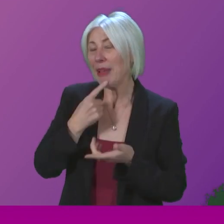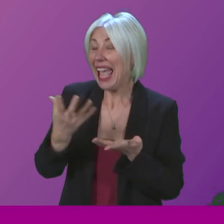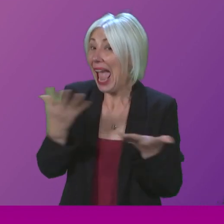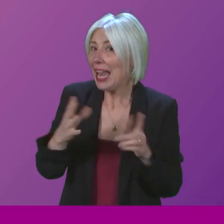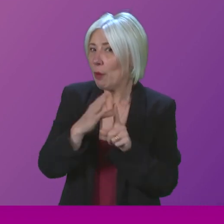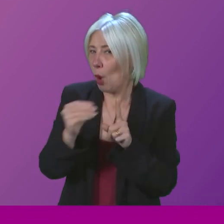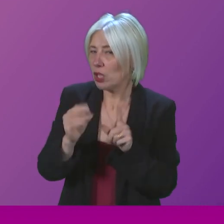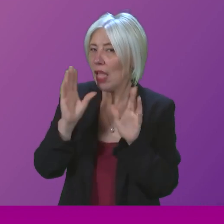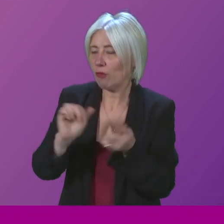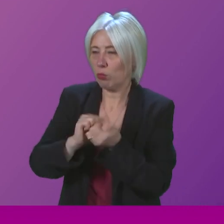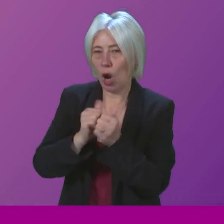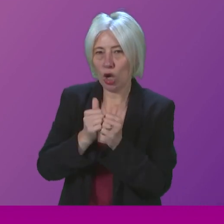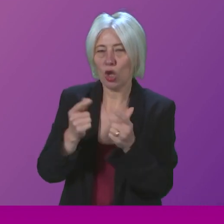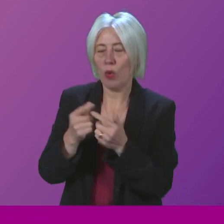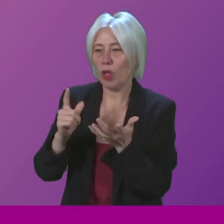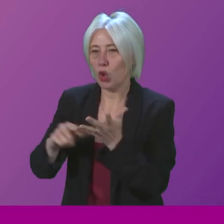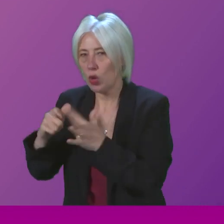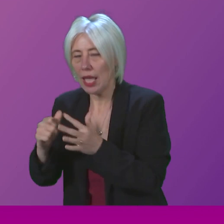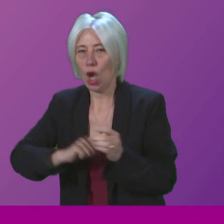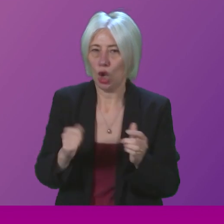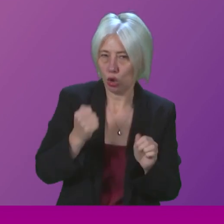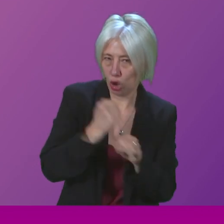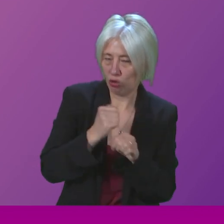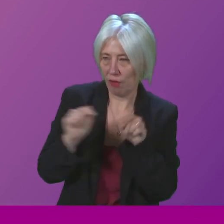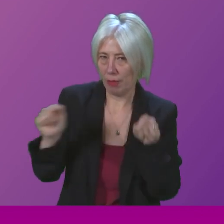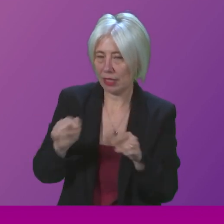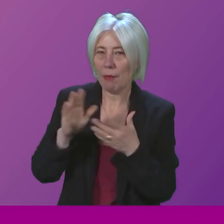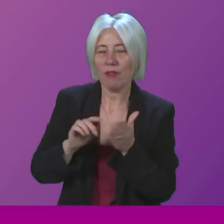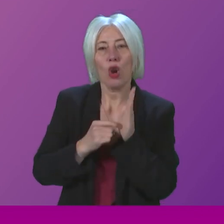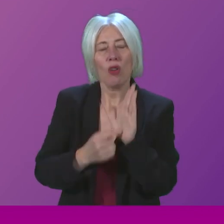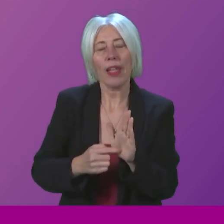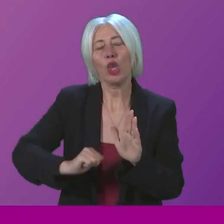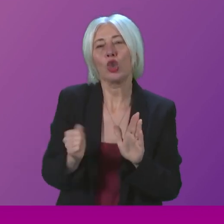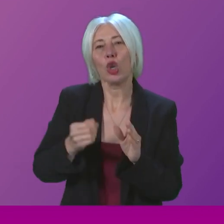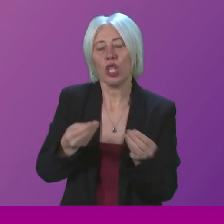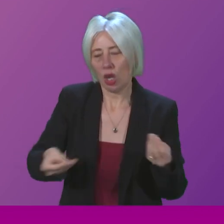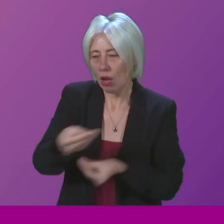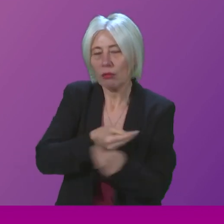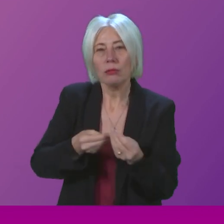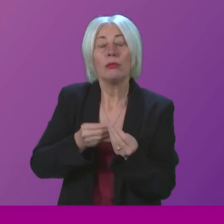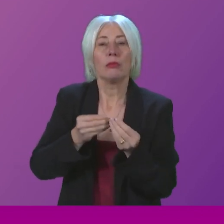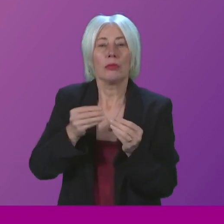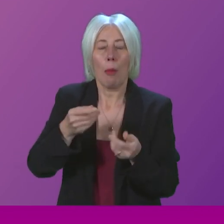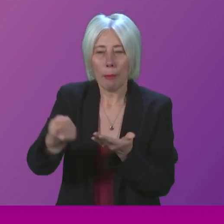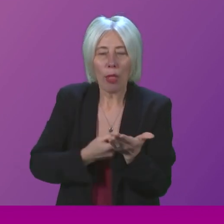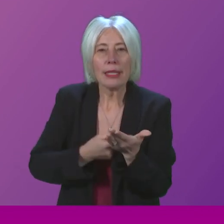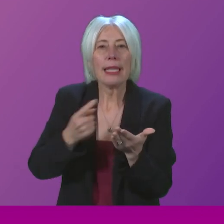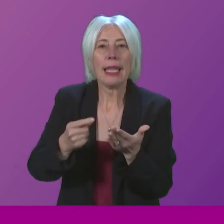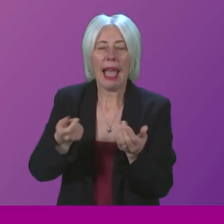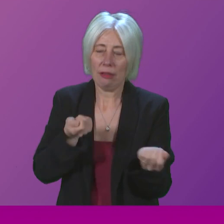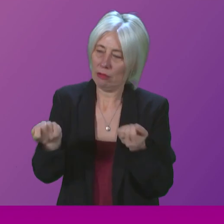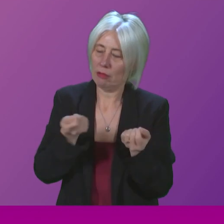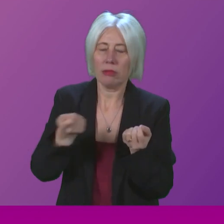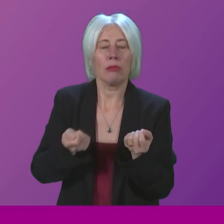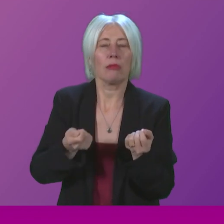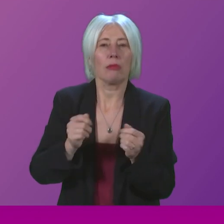require partnership working between the Scottish and UK Governments, that it must reflect the Scottish economic policy and governance landscape, and must respect the